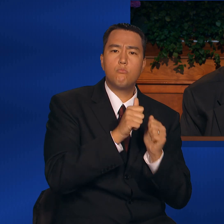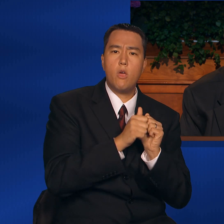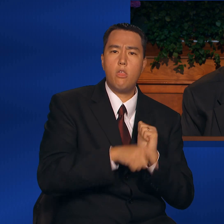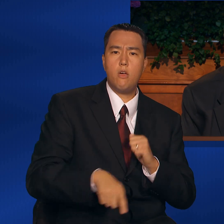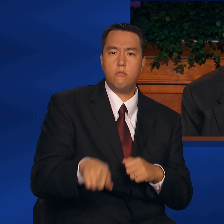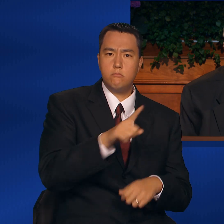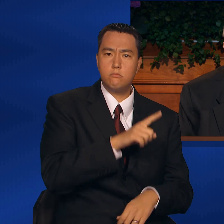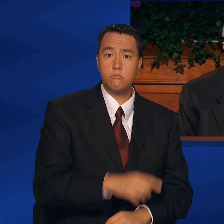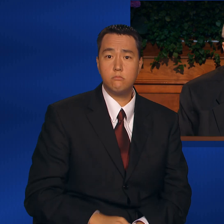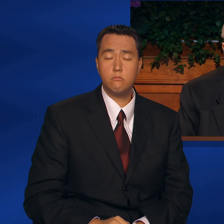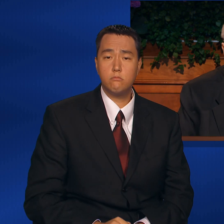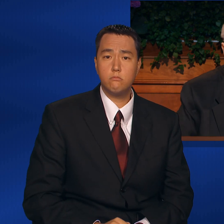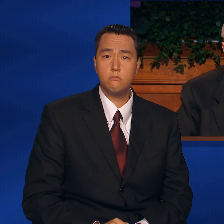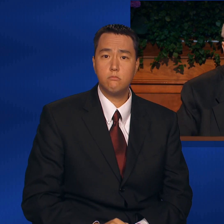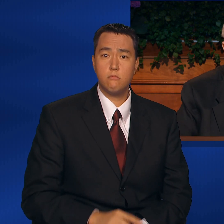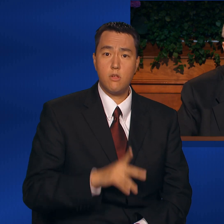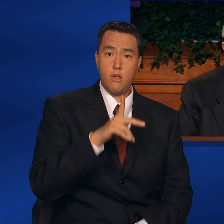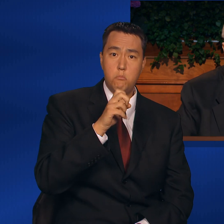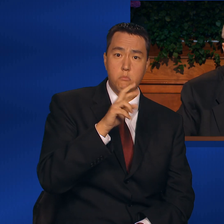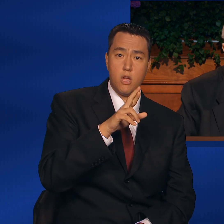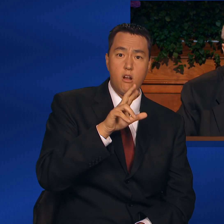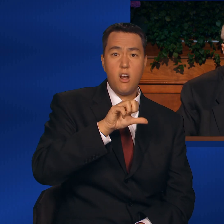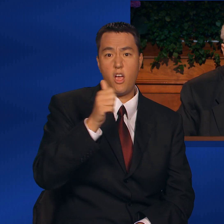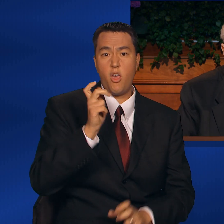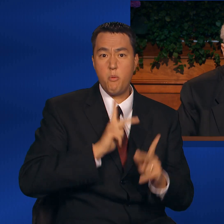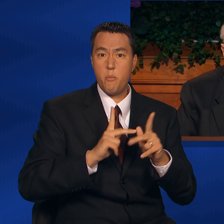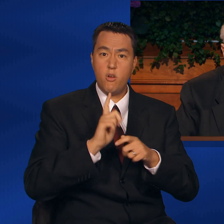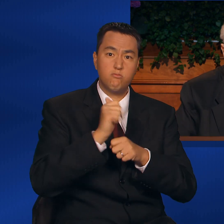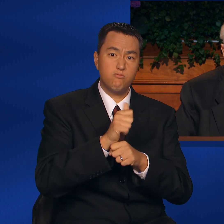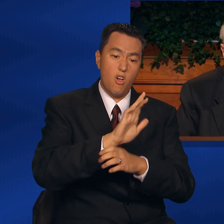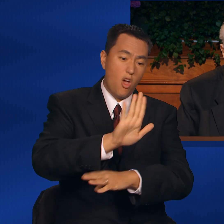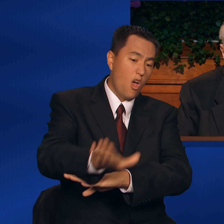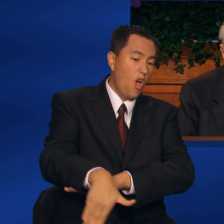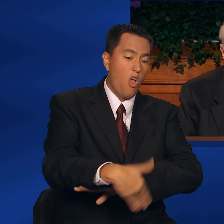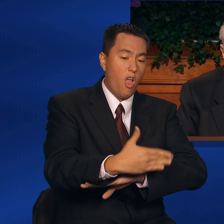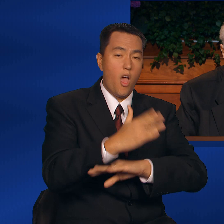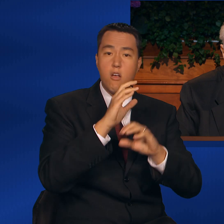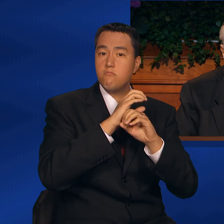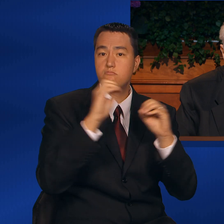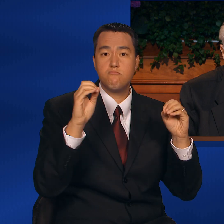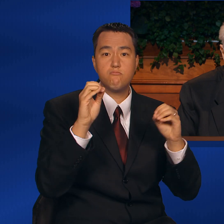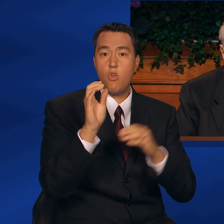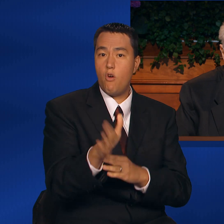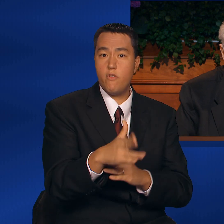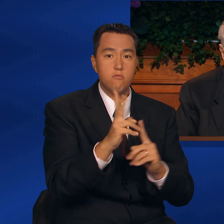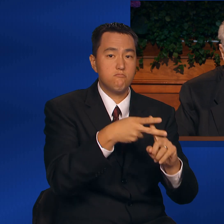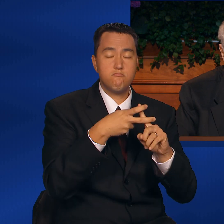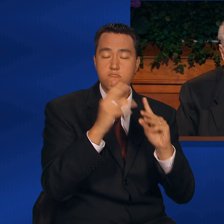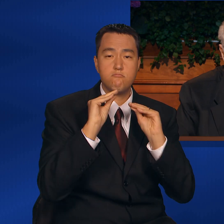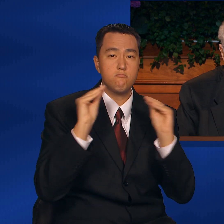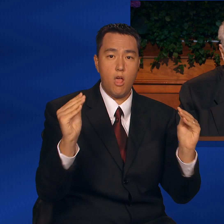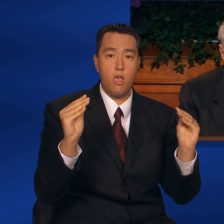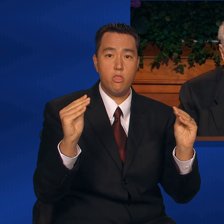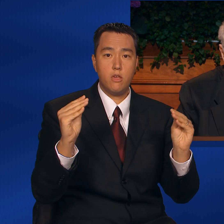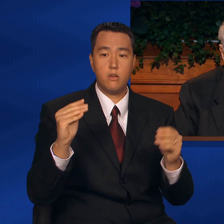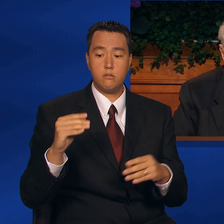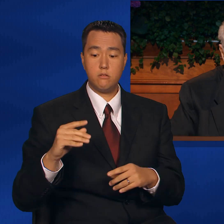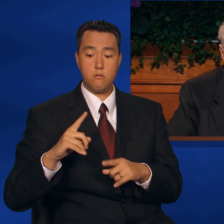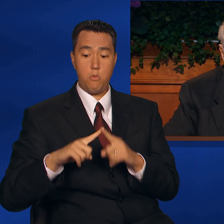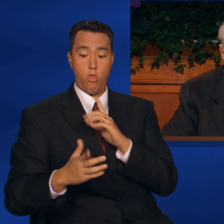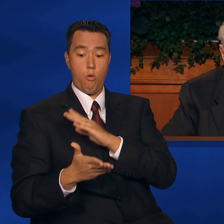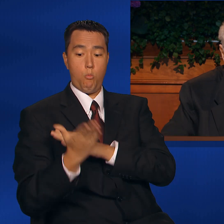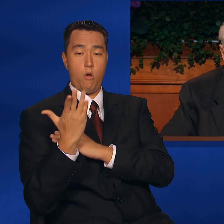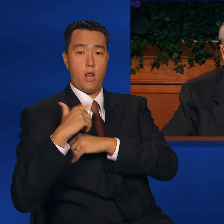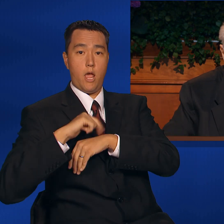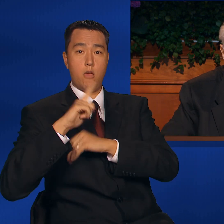Indeed, Peter and the others fished all night without catching any fish. The next morning, Jesus appeared on